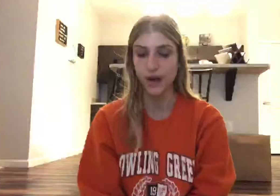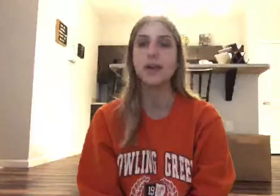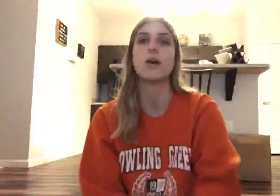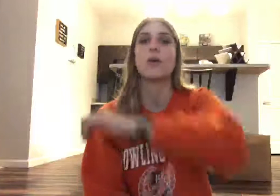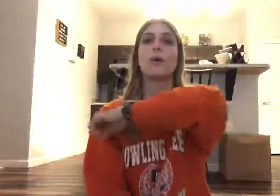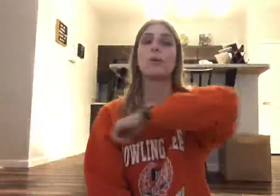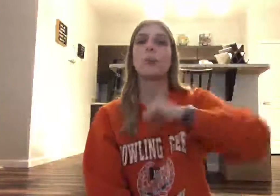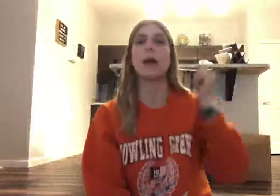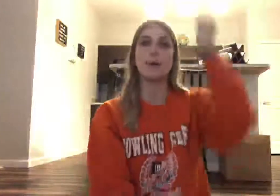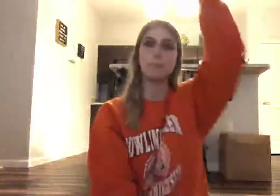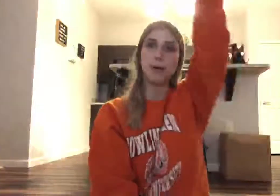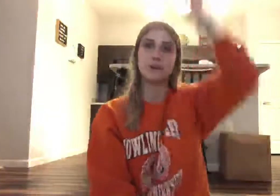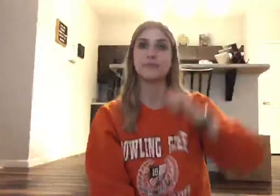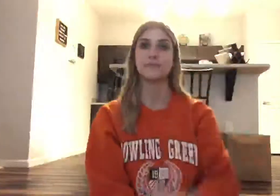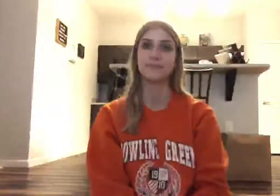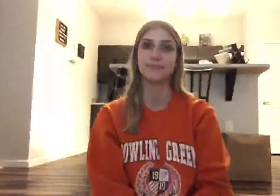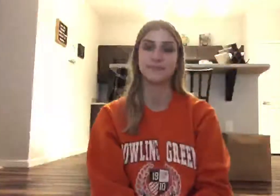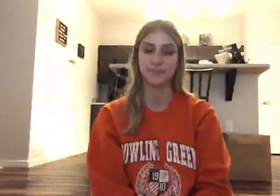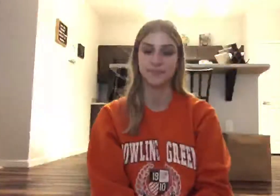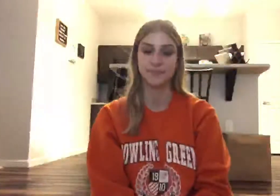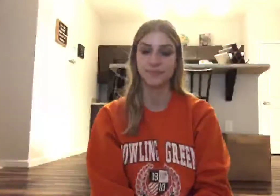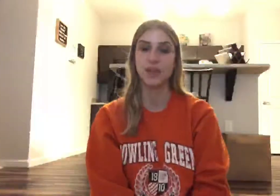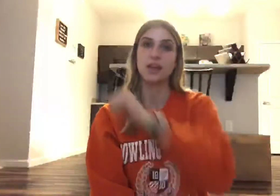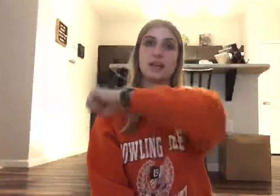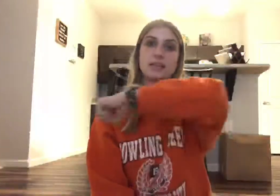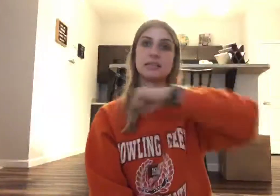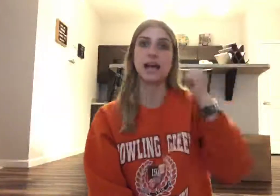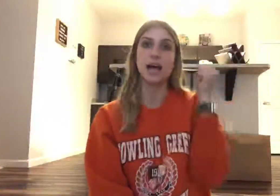okay? Web, time,